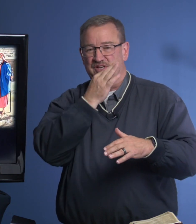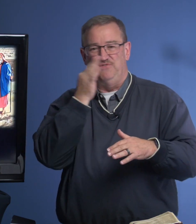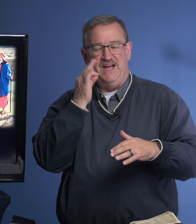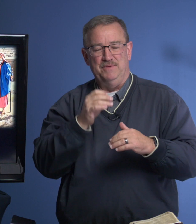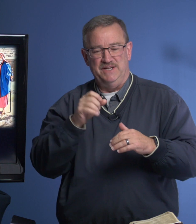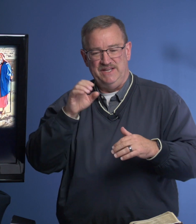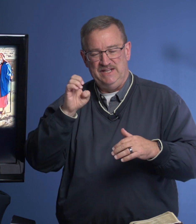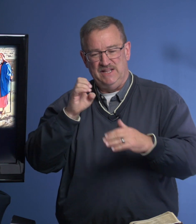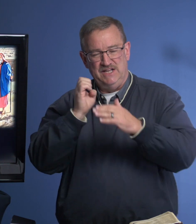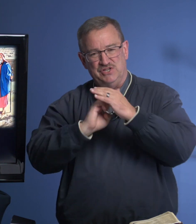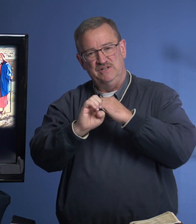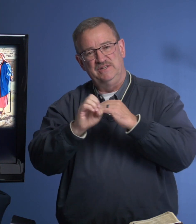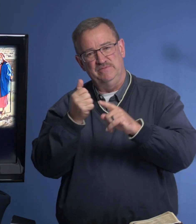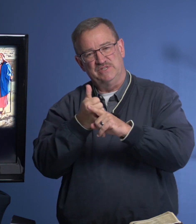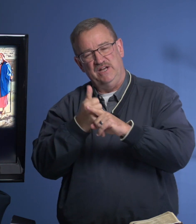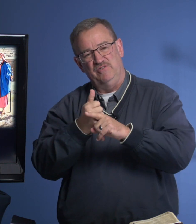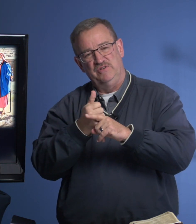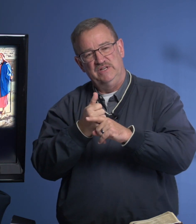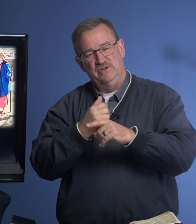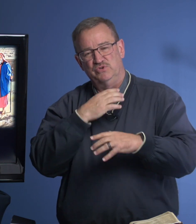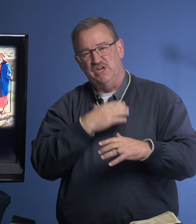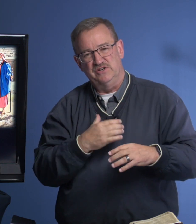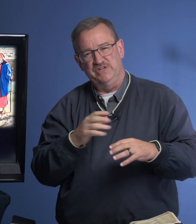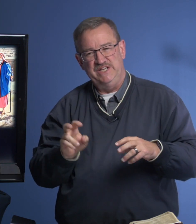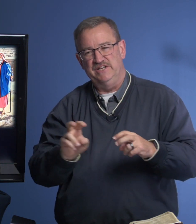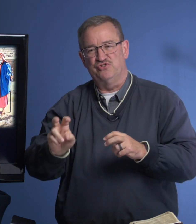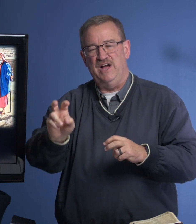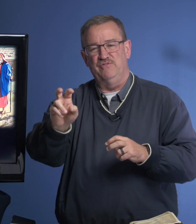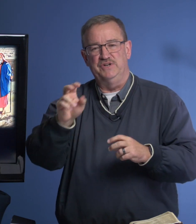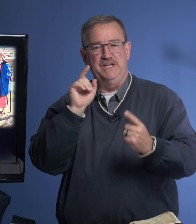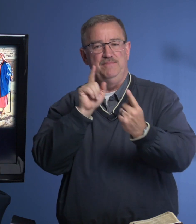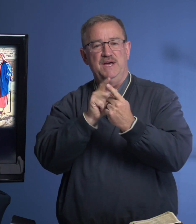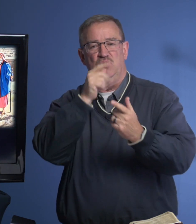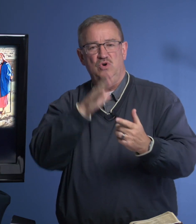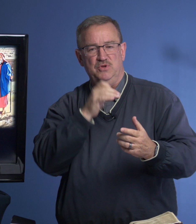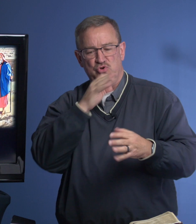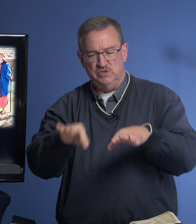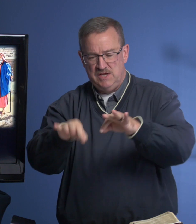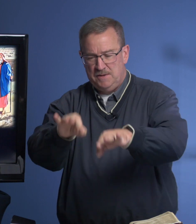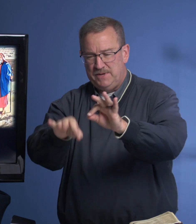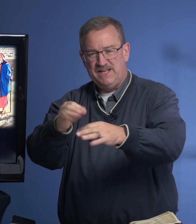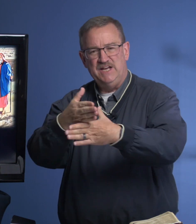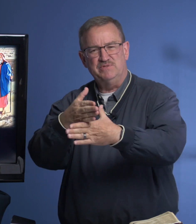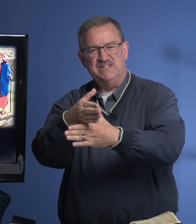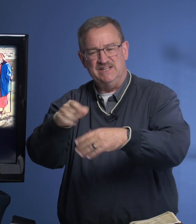a famine, and Elijah himself was hungry, and he had traveled, and he met a woman who was picking up sticks.